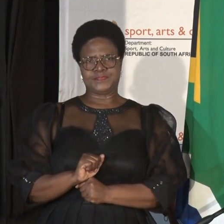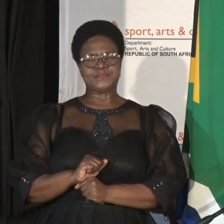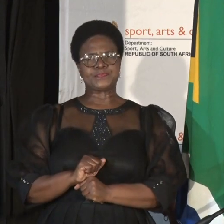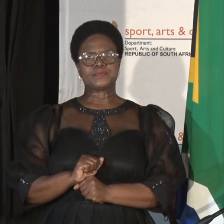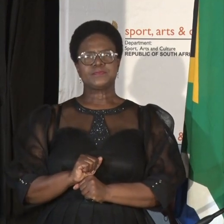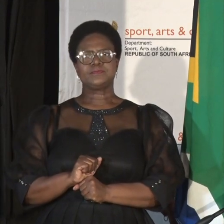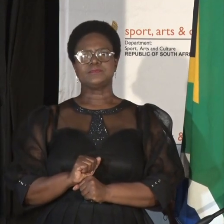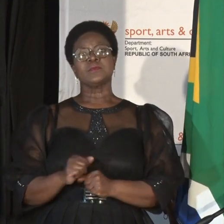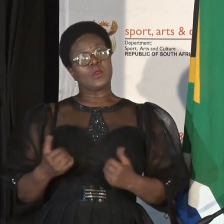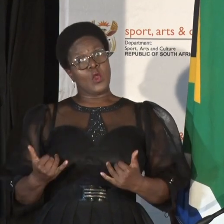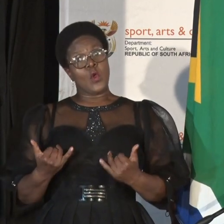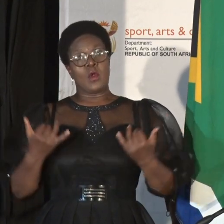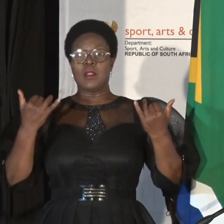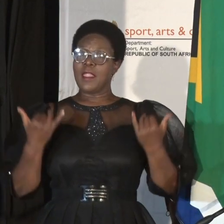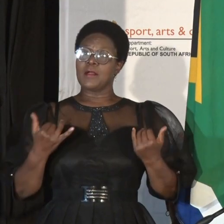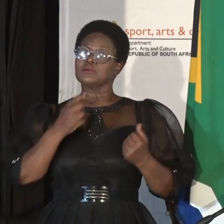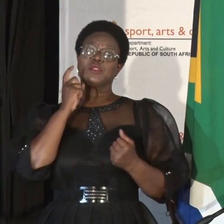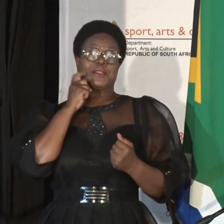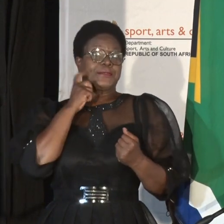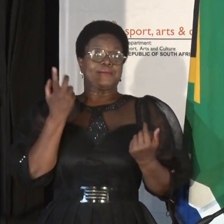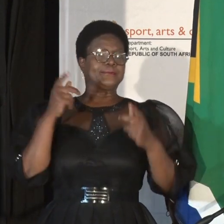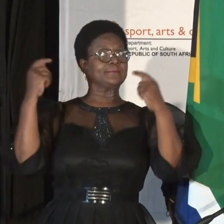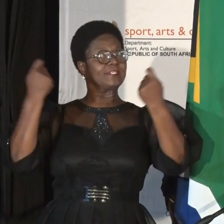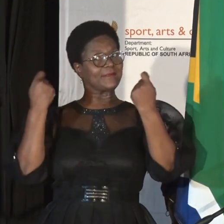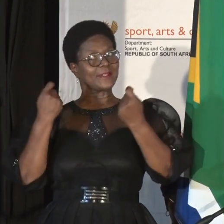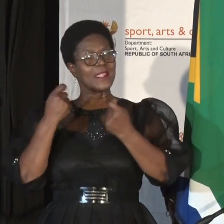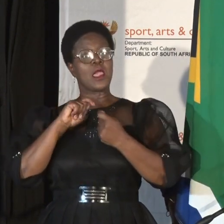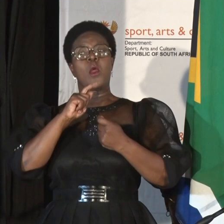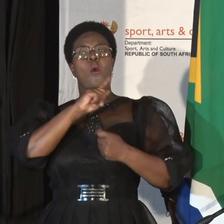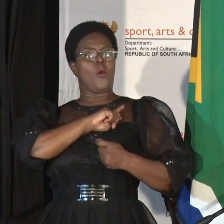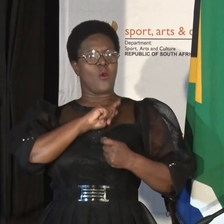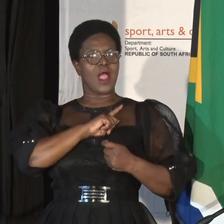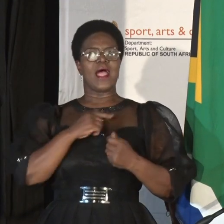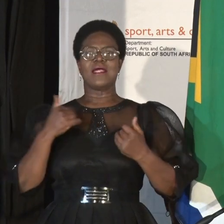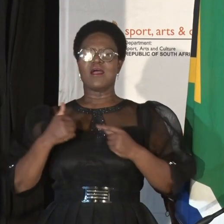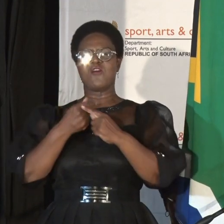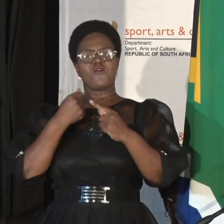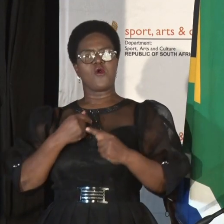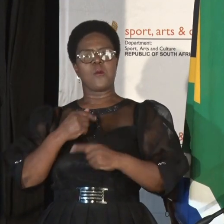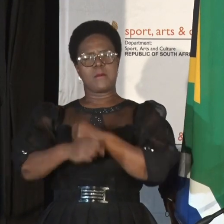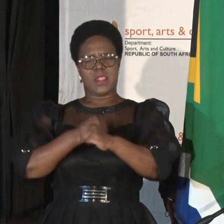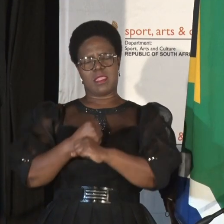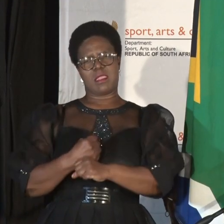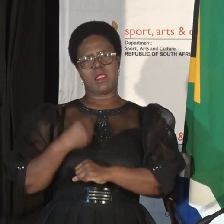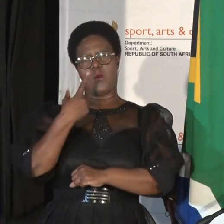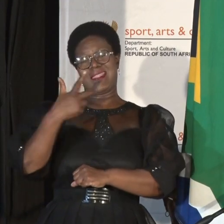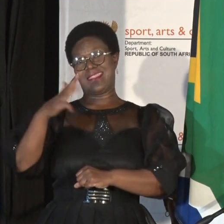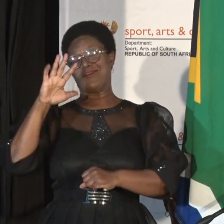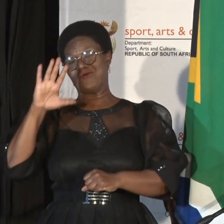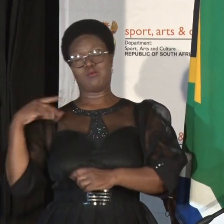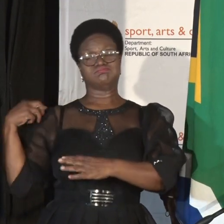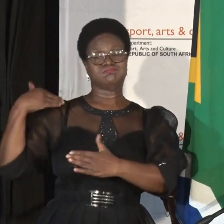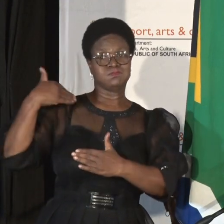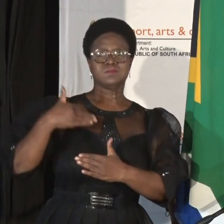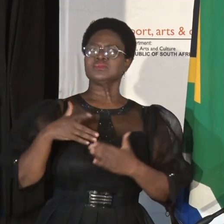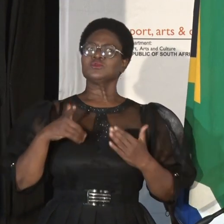There is therefore a reason to celebrate because the great strides have been made since 1994 and while it will be